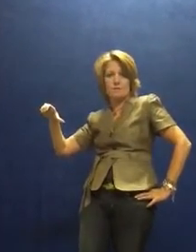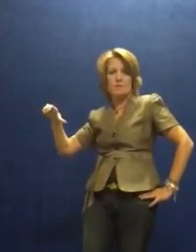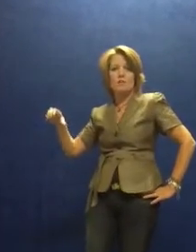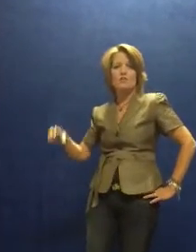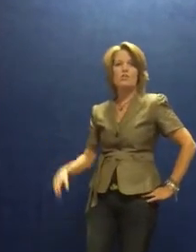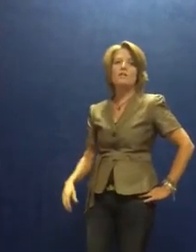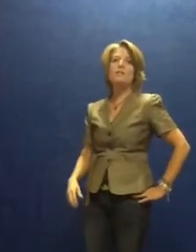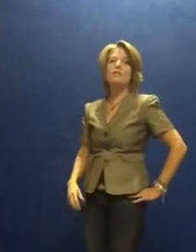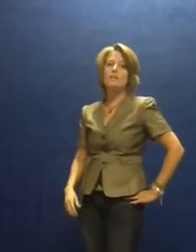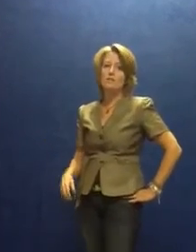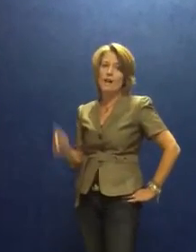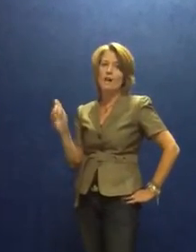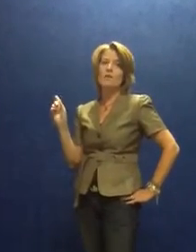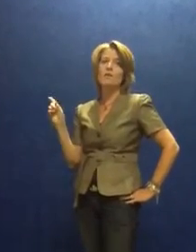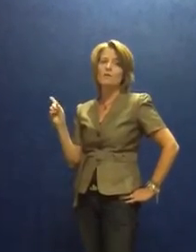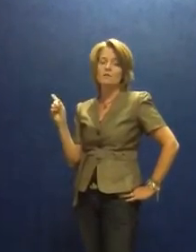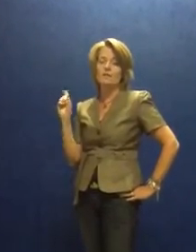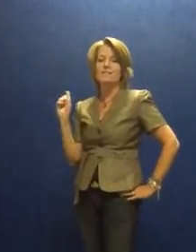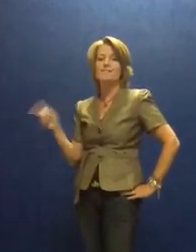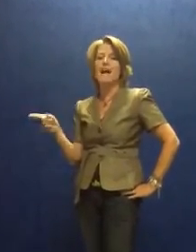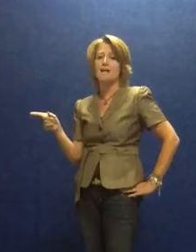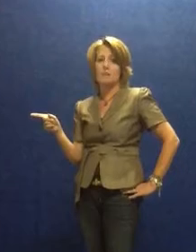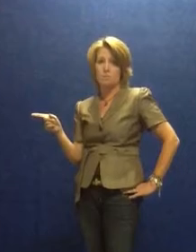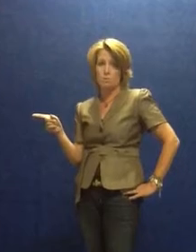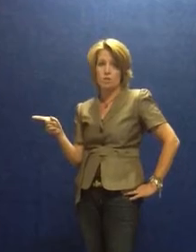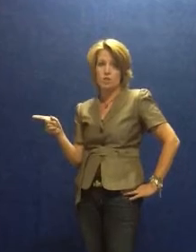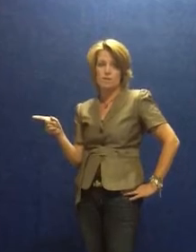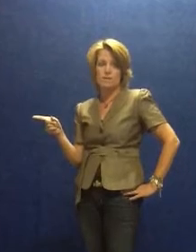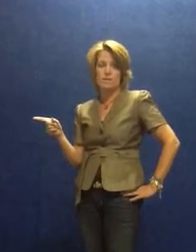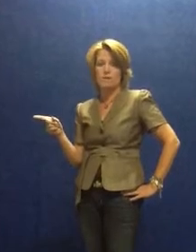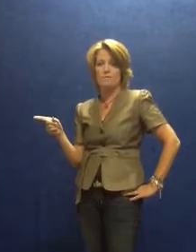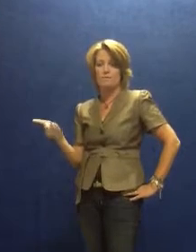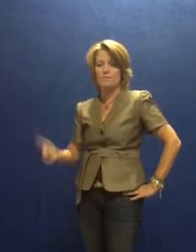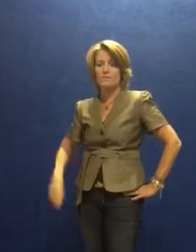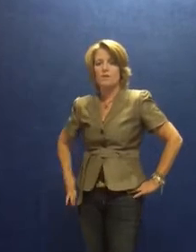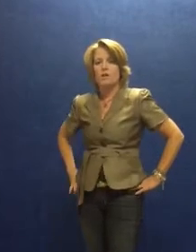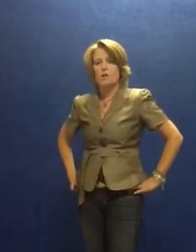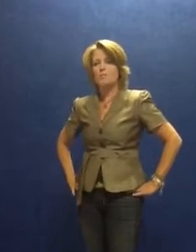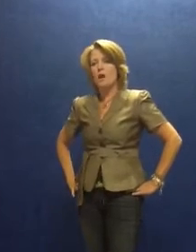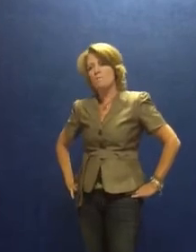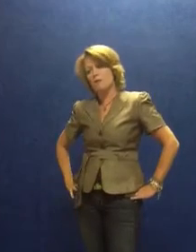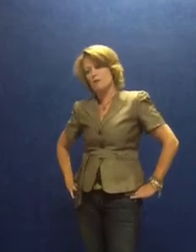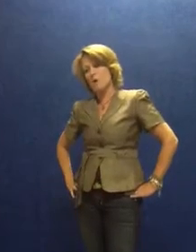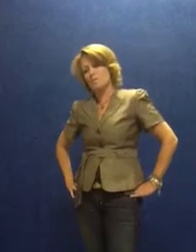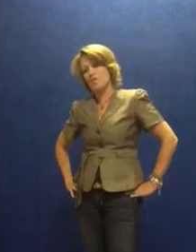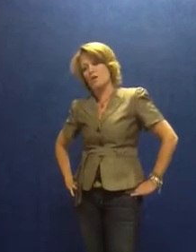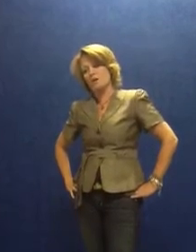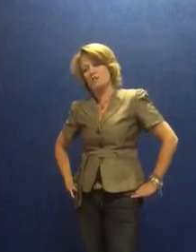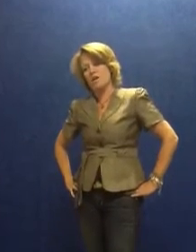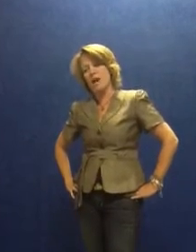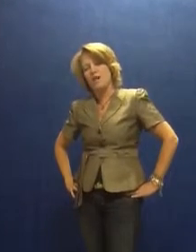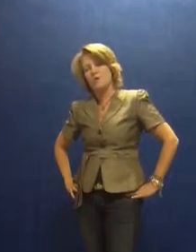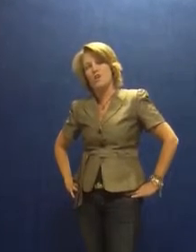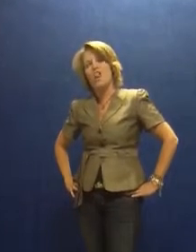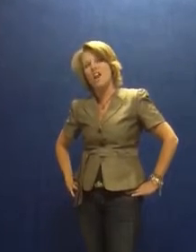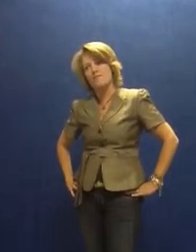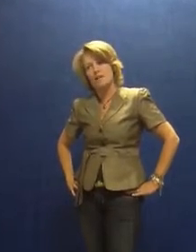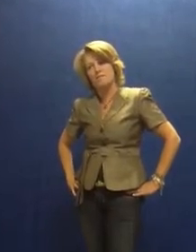She could hear loud and clearly exactly what Jason said. You better make sure Michelle gets that right, or none of us,